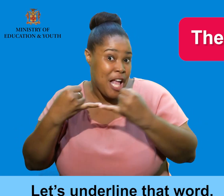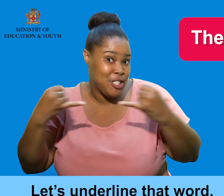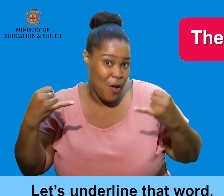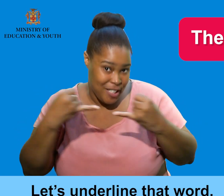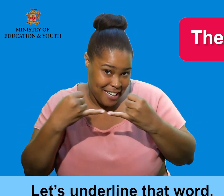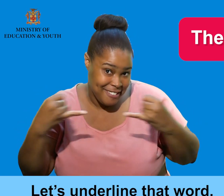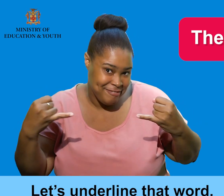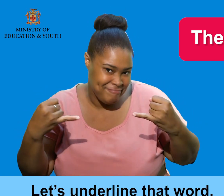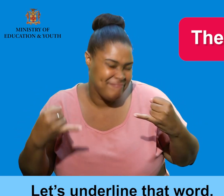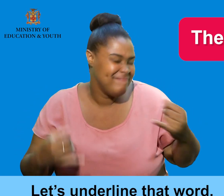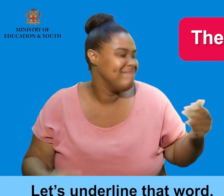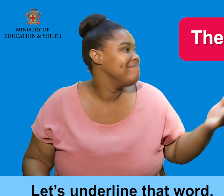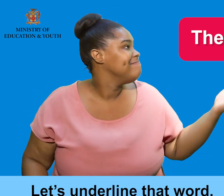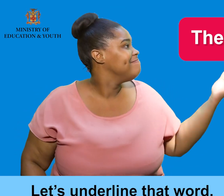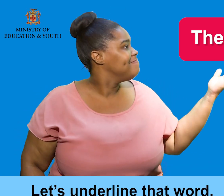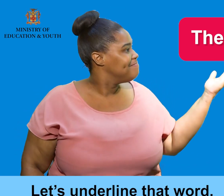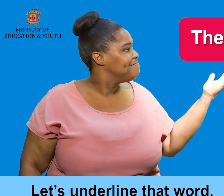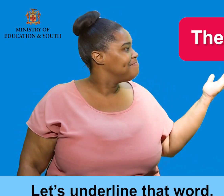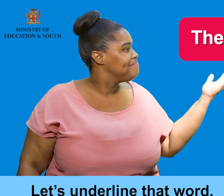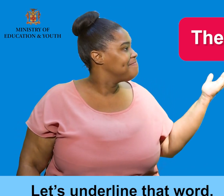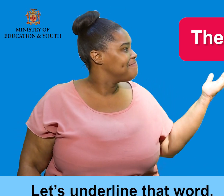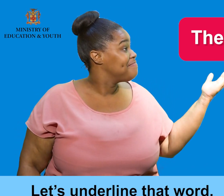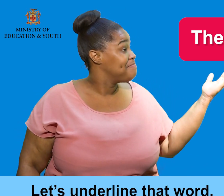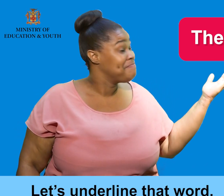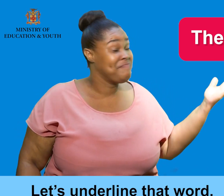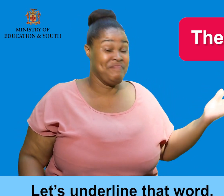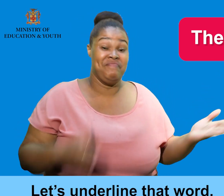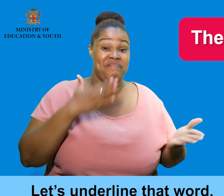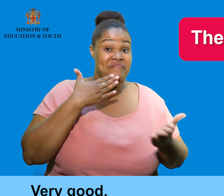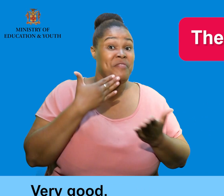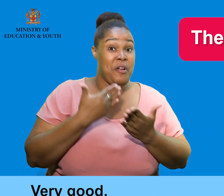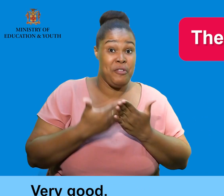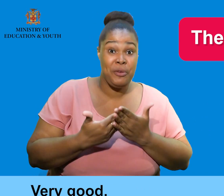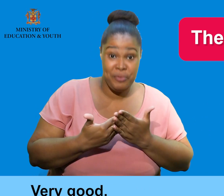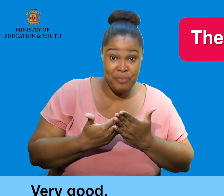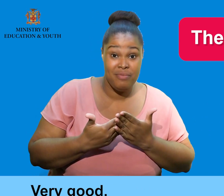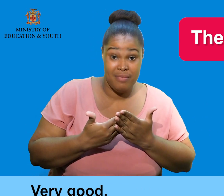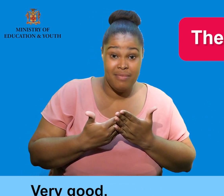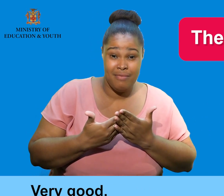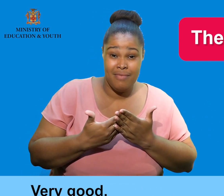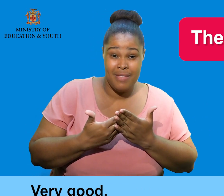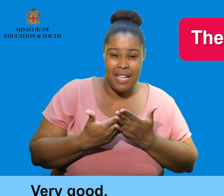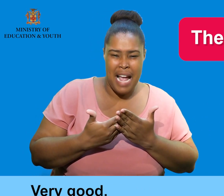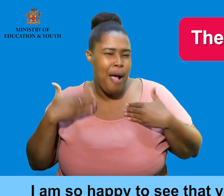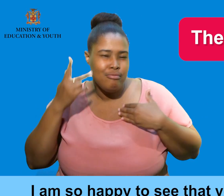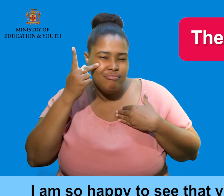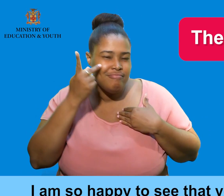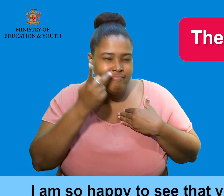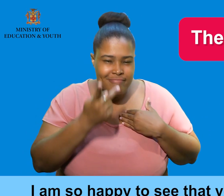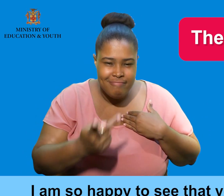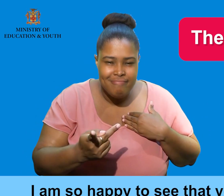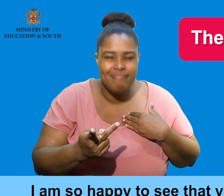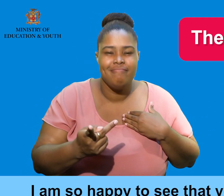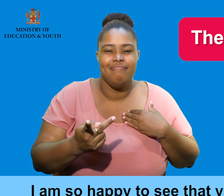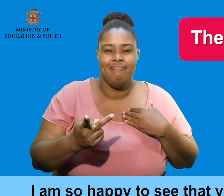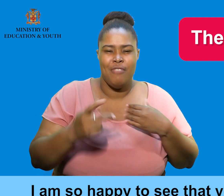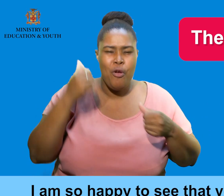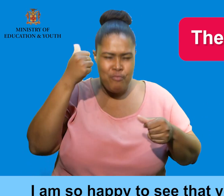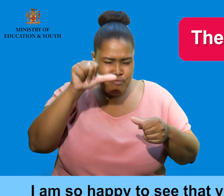Let's underline that word. Very good. I am so happy to see that you